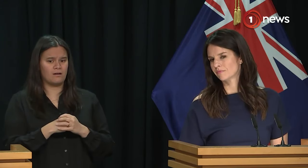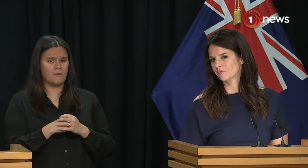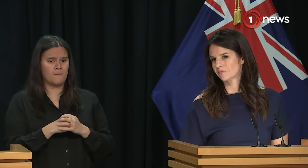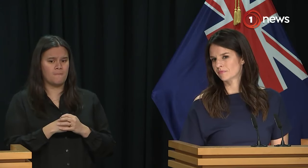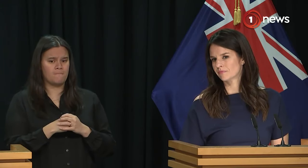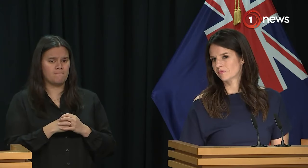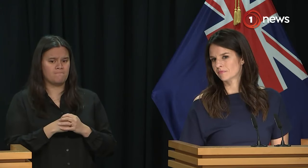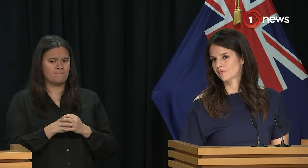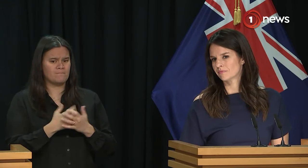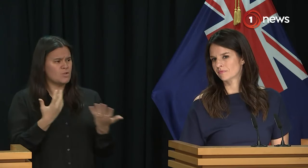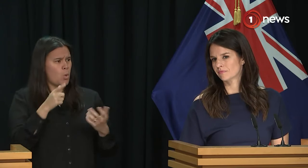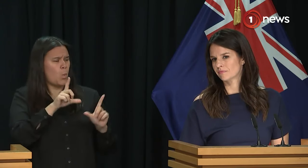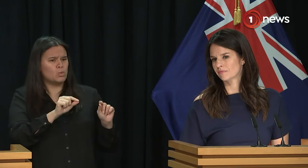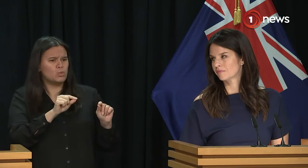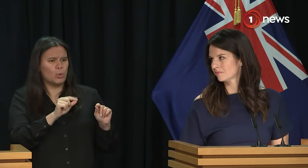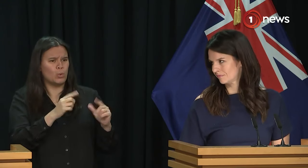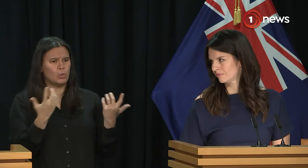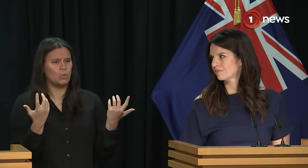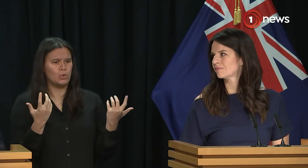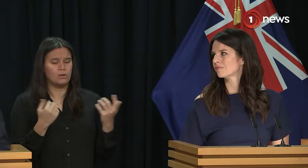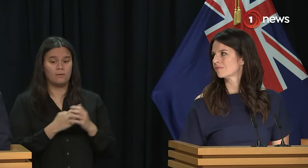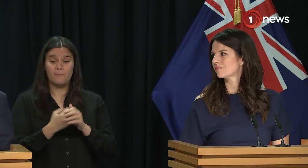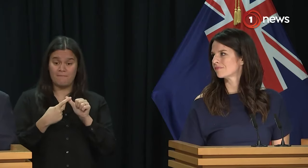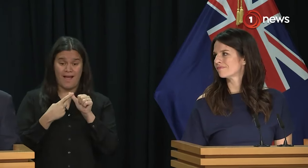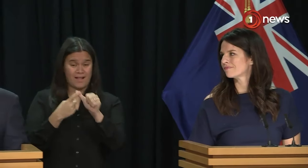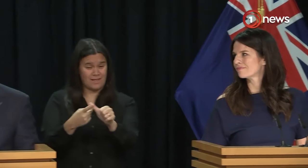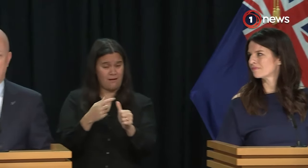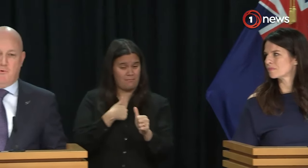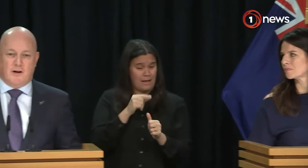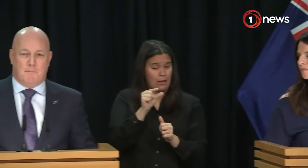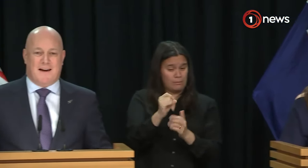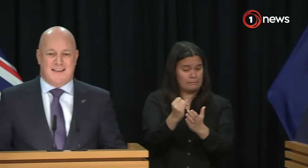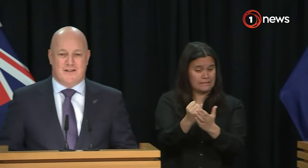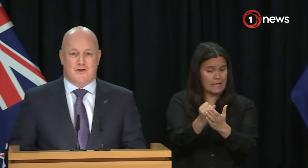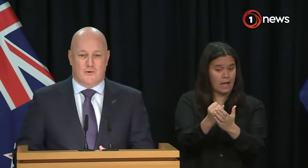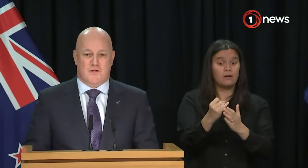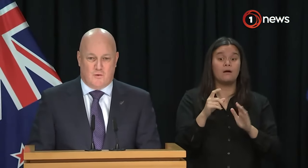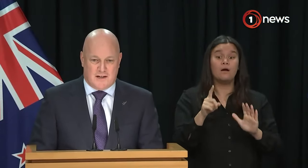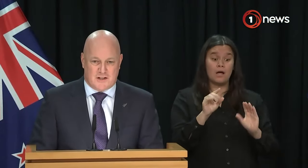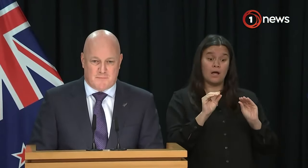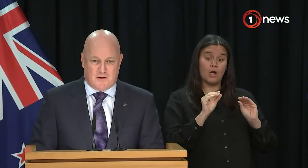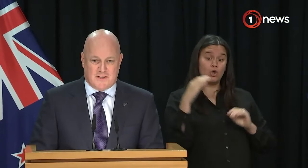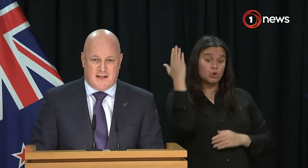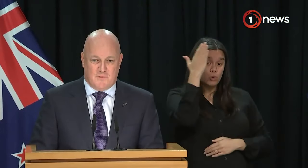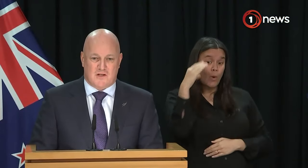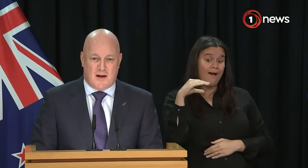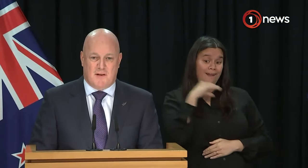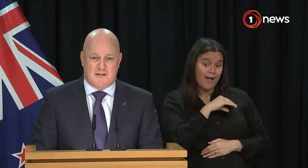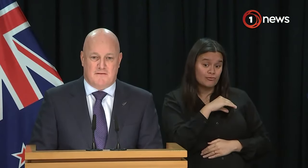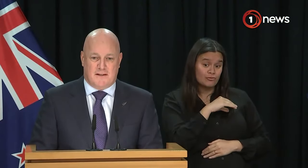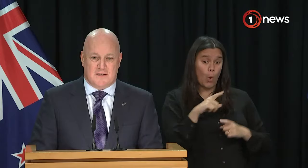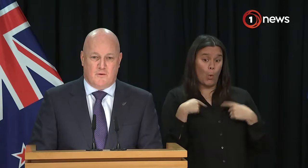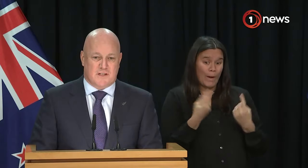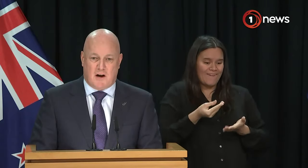preventative measure for education, then what are you saying to Well, can I just, can I just correct you there again? Again, we are putting money into school lunches because, again, it was